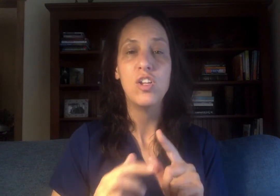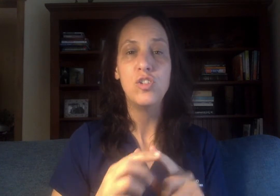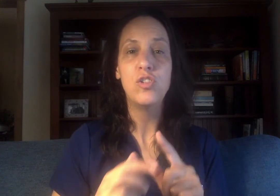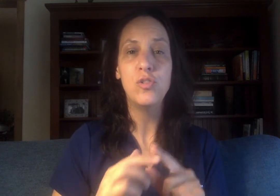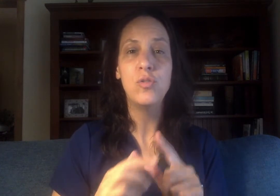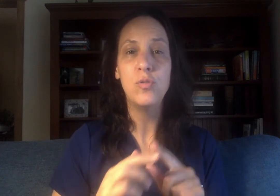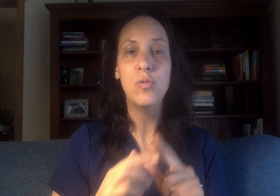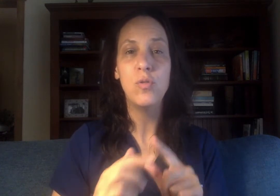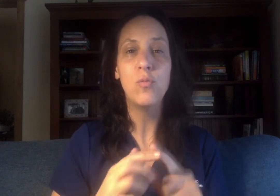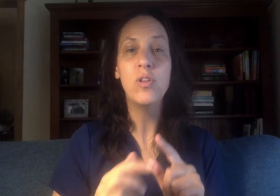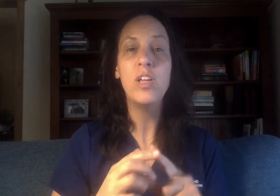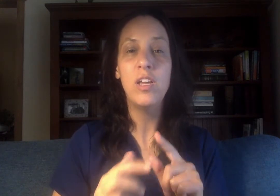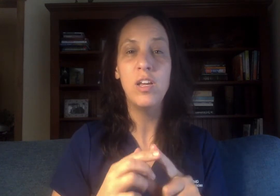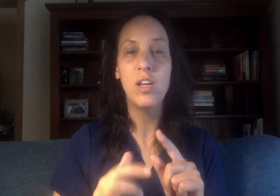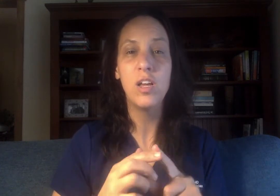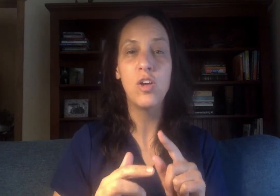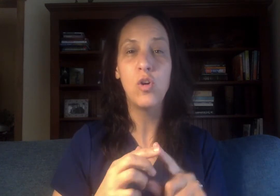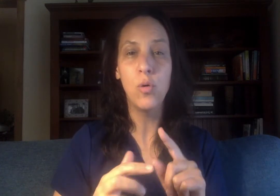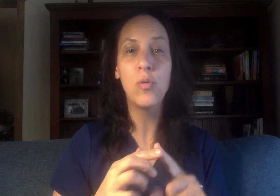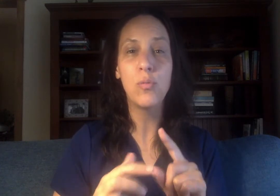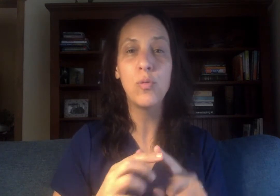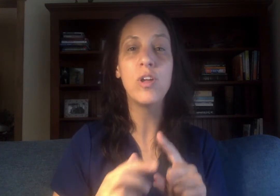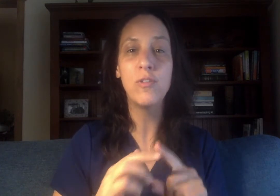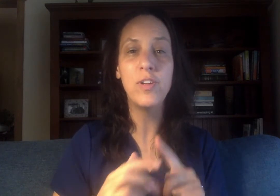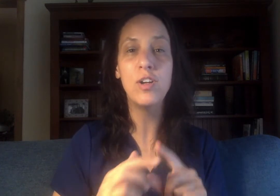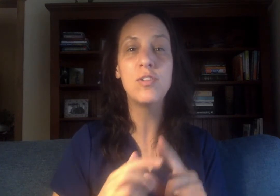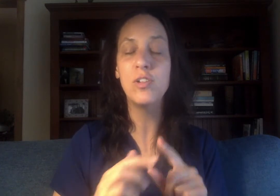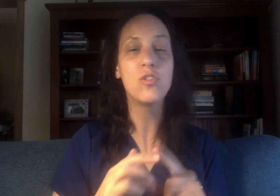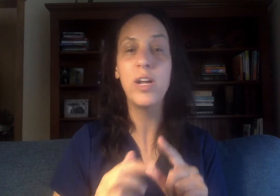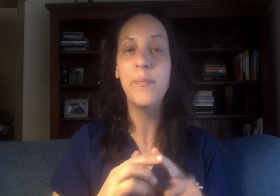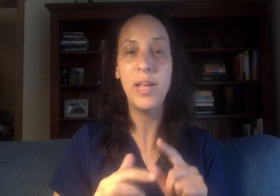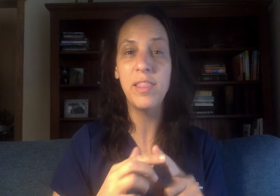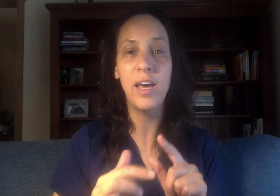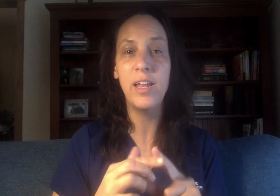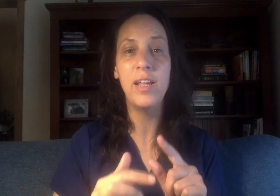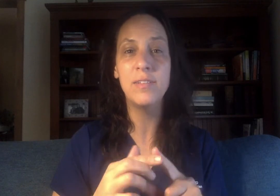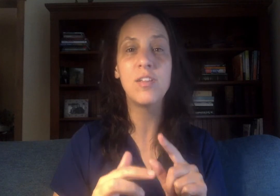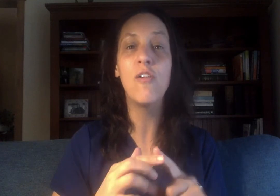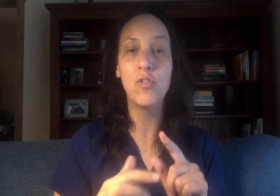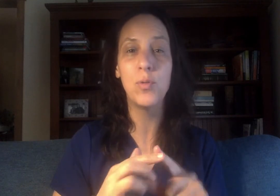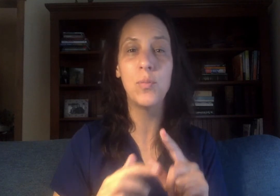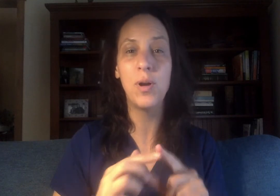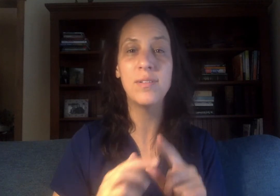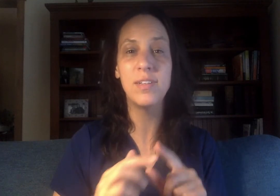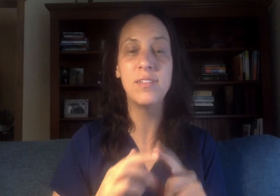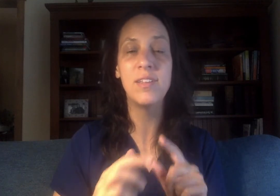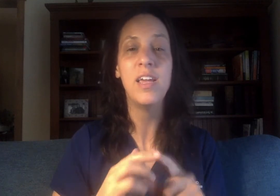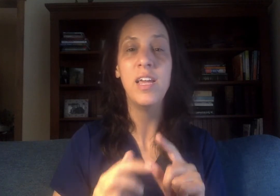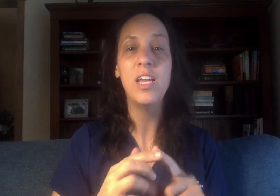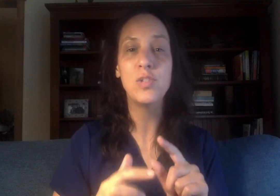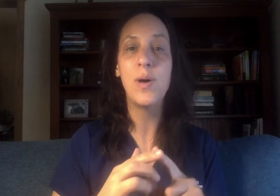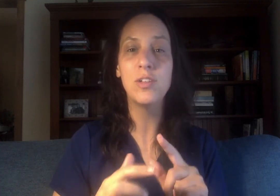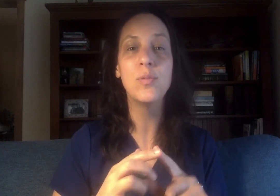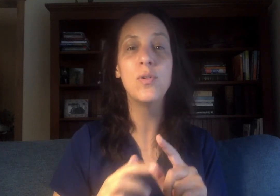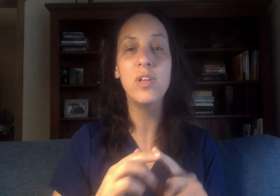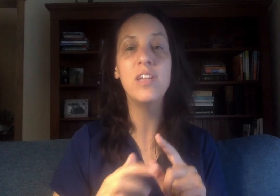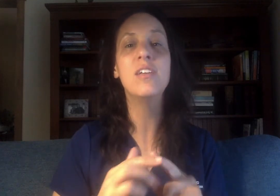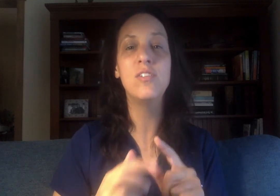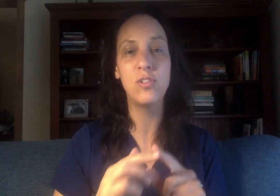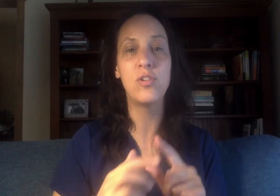to really go through their fears and try to make that as comfortable a process as possible is a